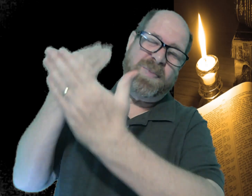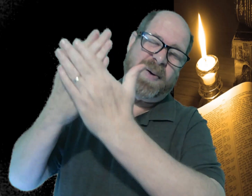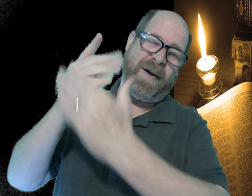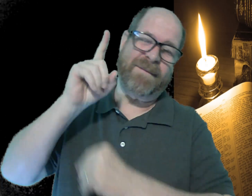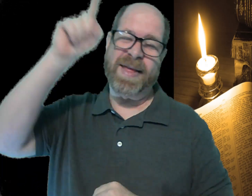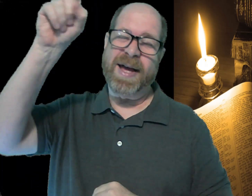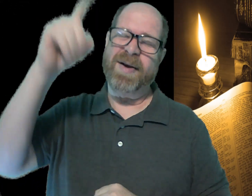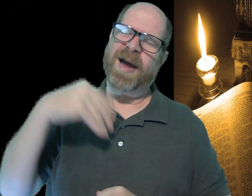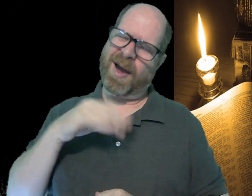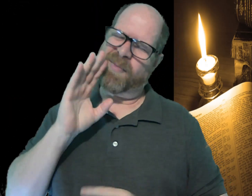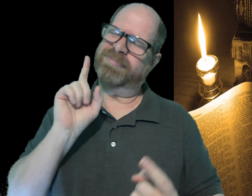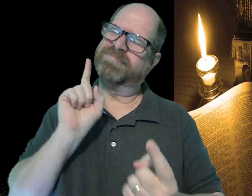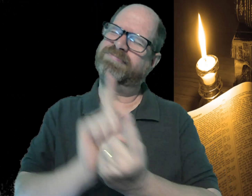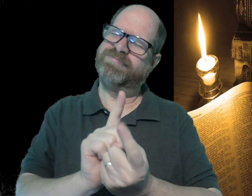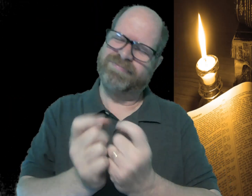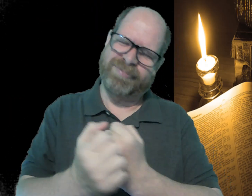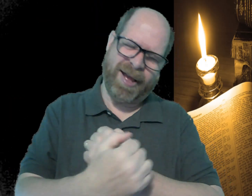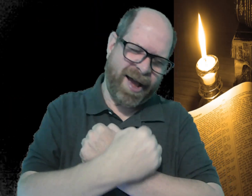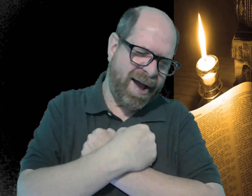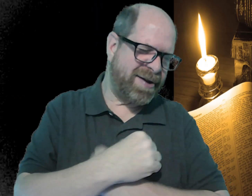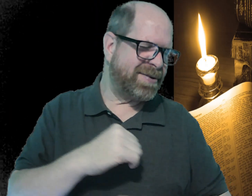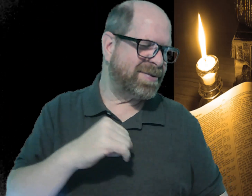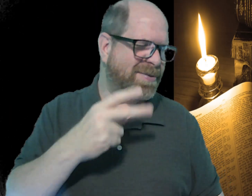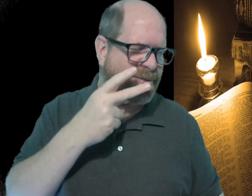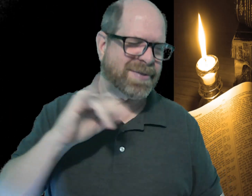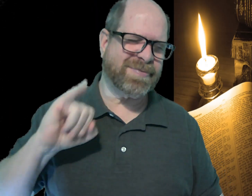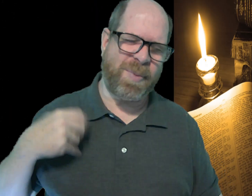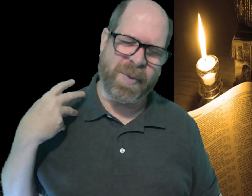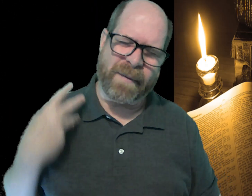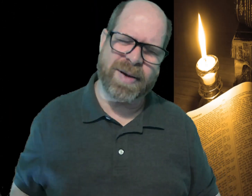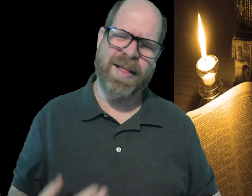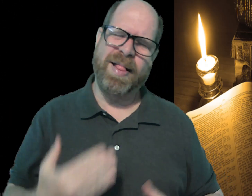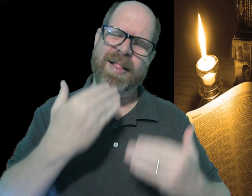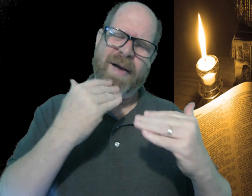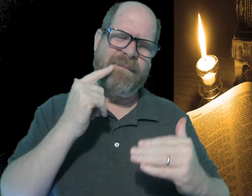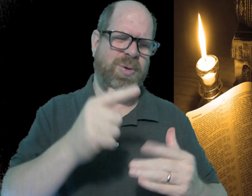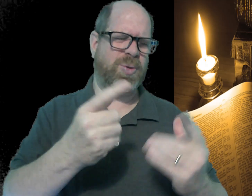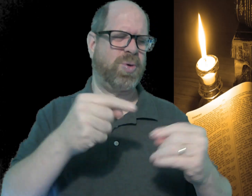And when I meet him someday in heaven, I'm going to love to see him.